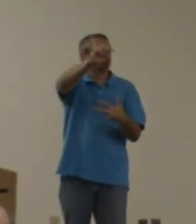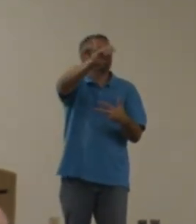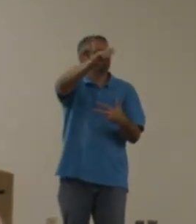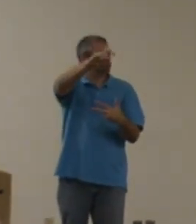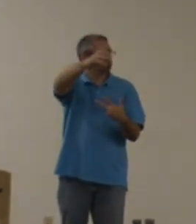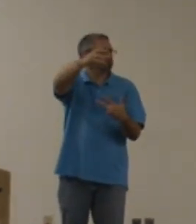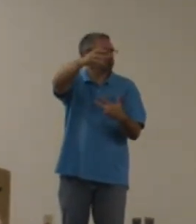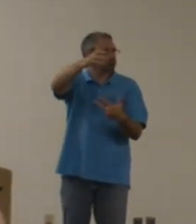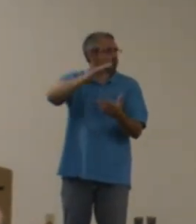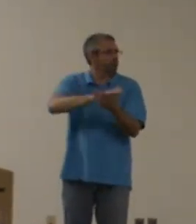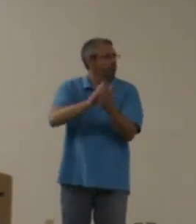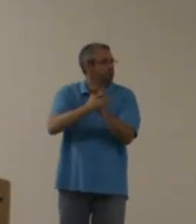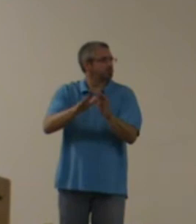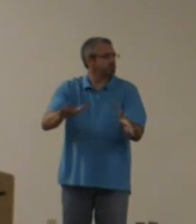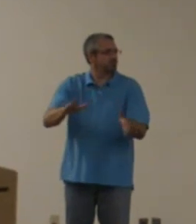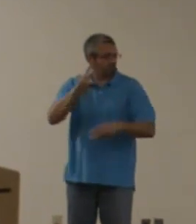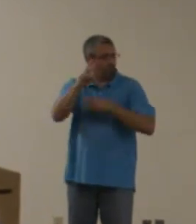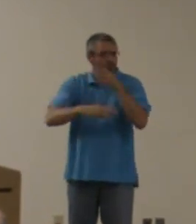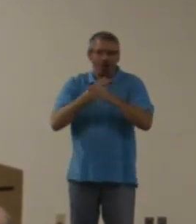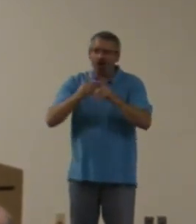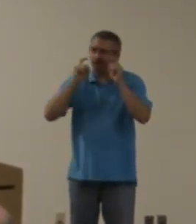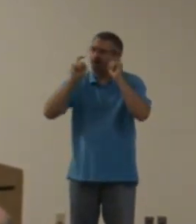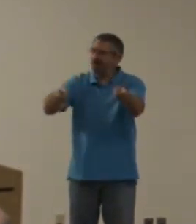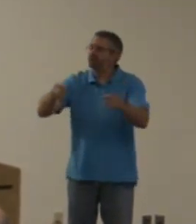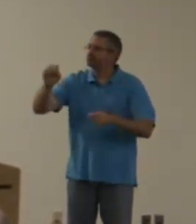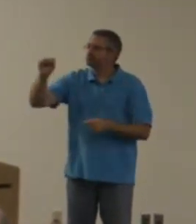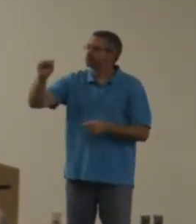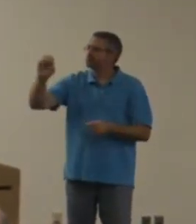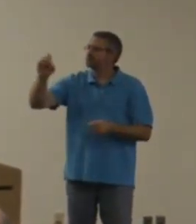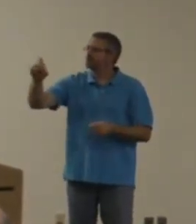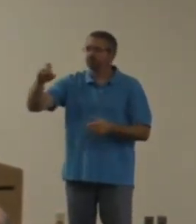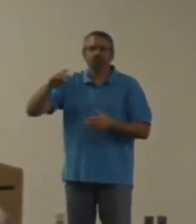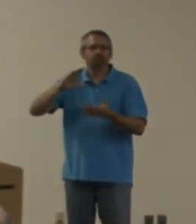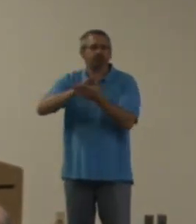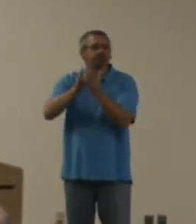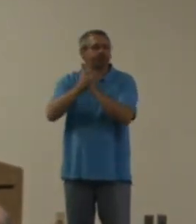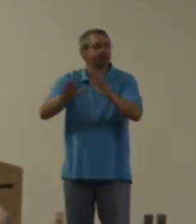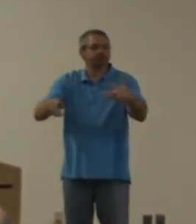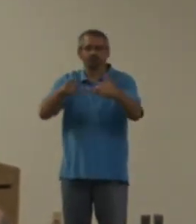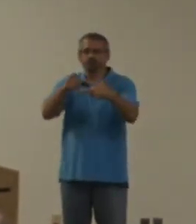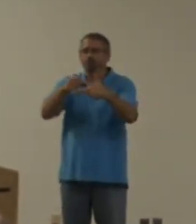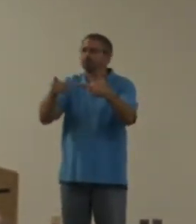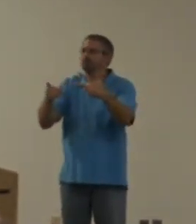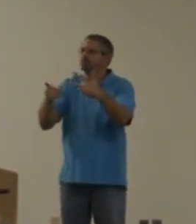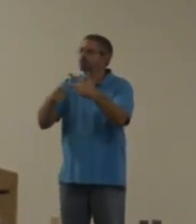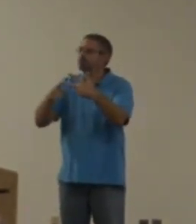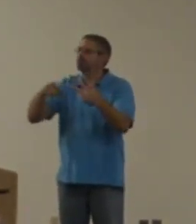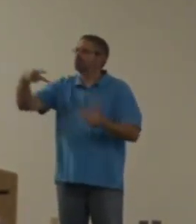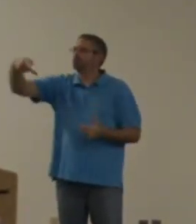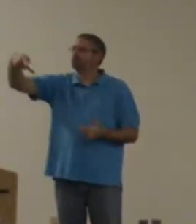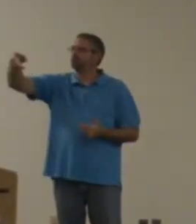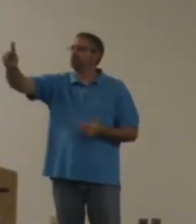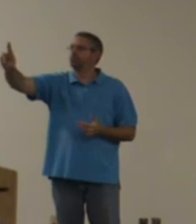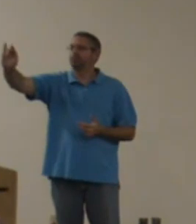Sex. Sex gives you peace. The world gives you sex. Everyone gives you peace. And the third thing?